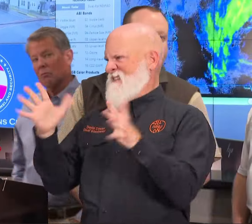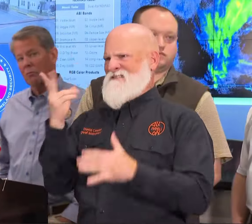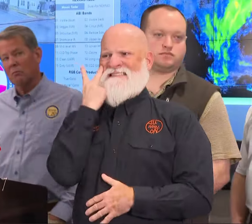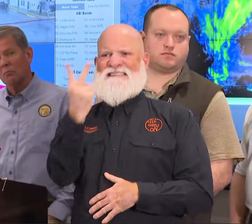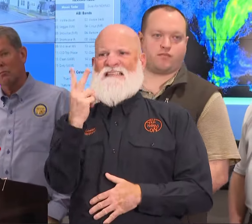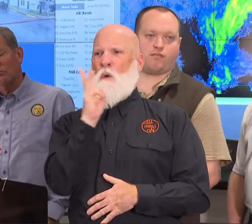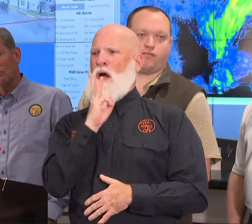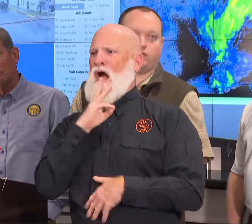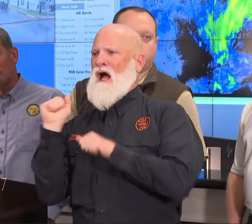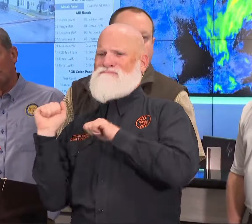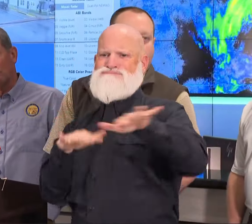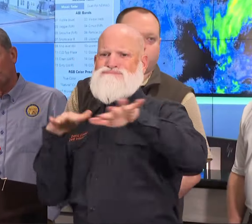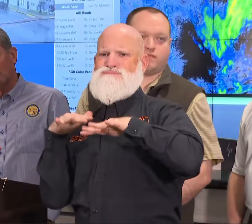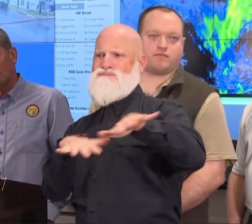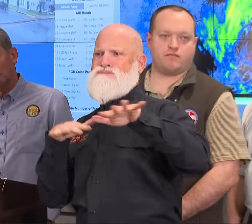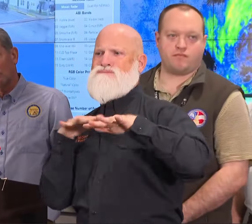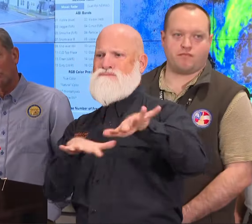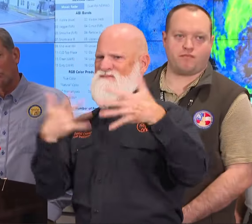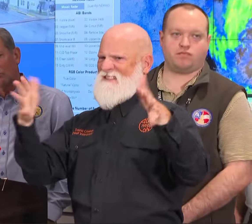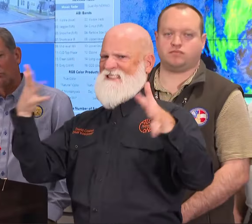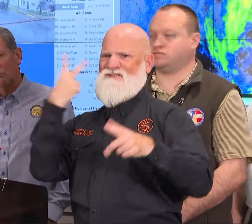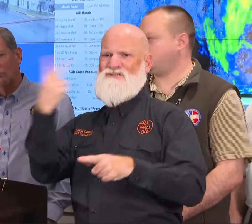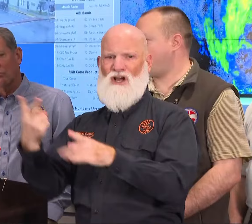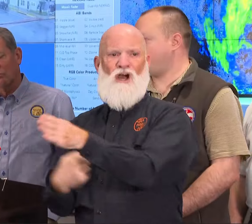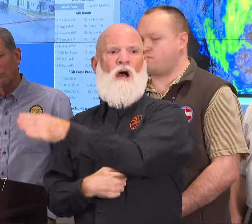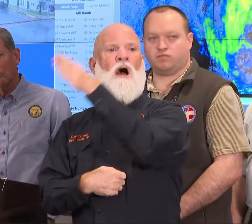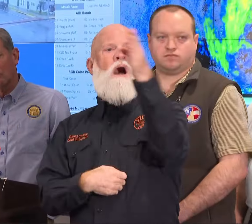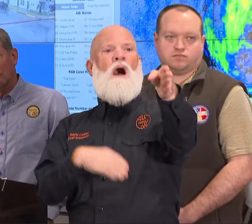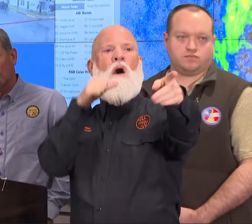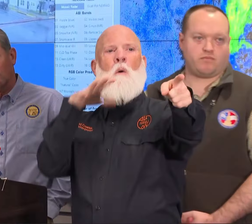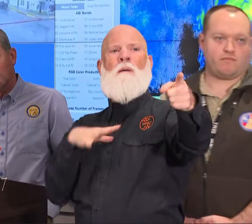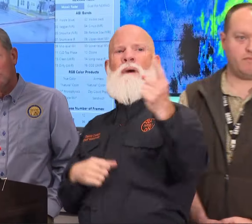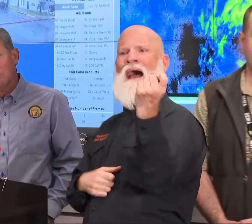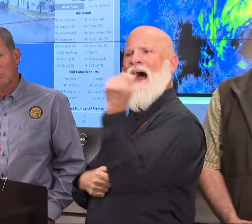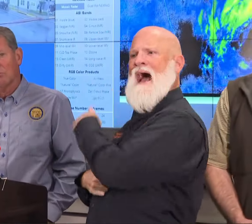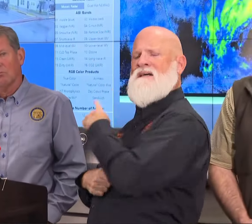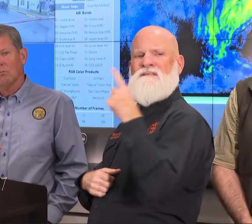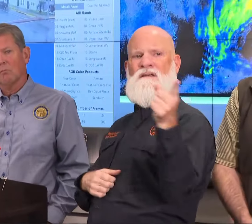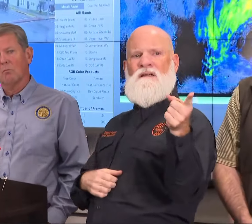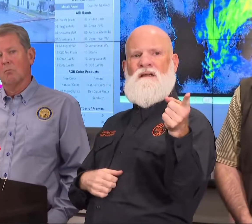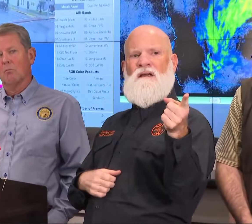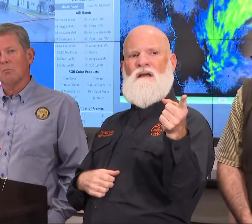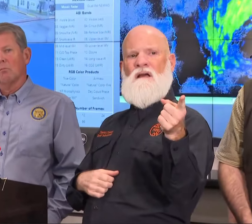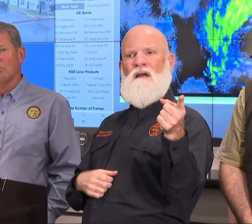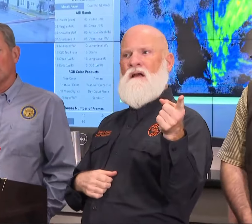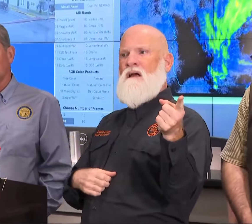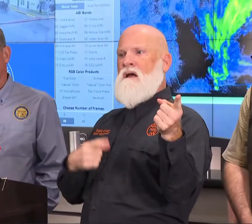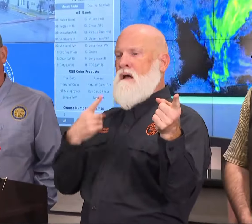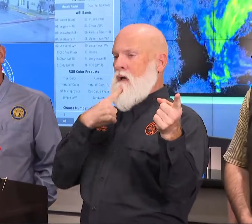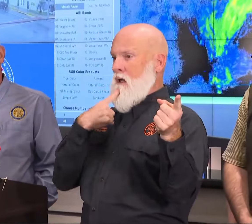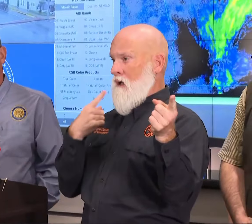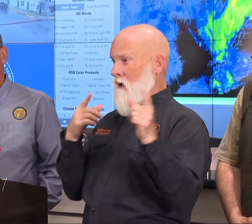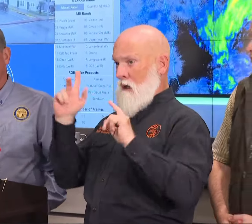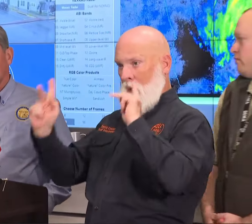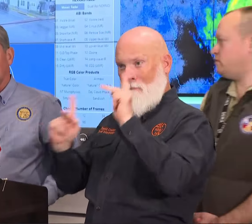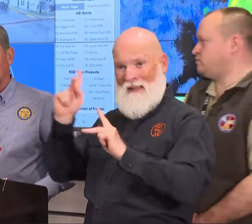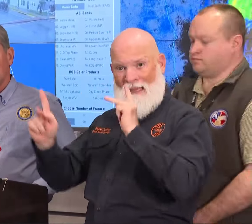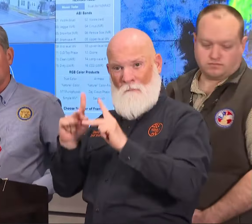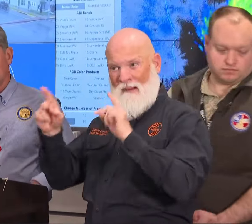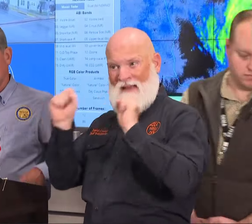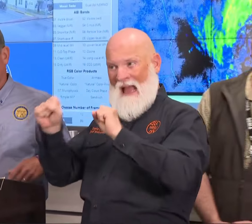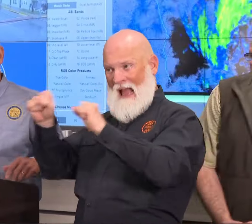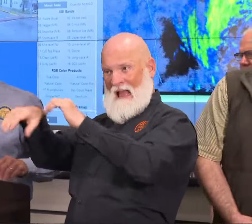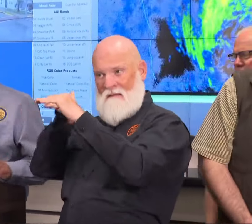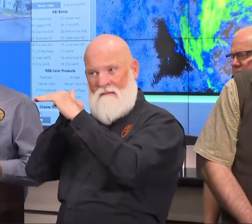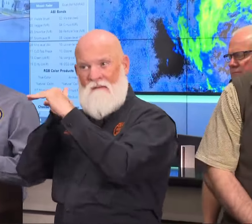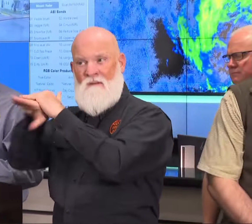really be able to see boots on the ground with recovery, and obviously power is still moving until about Saturday, to your prediction. Well,